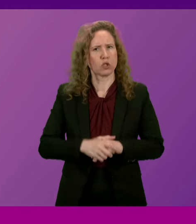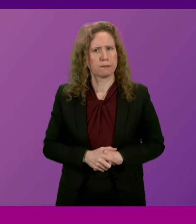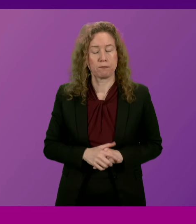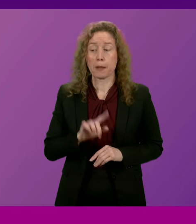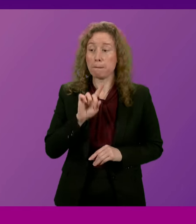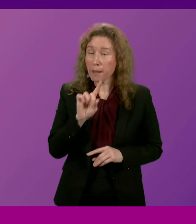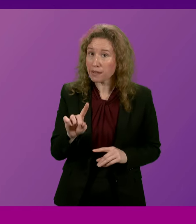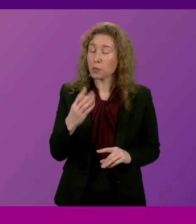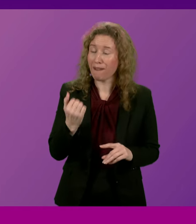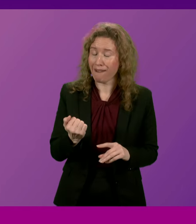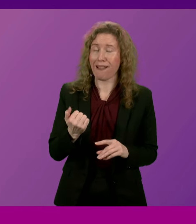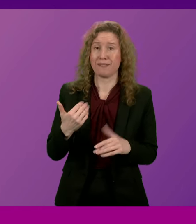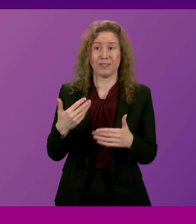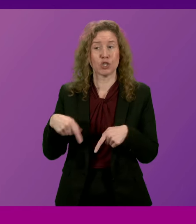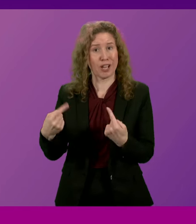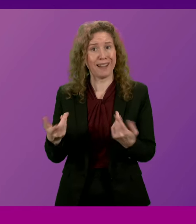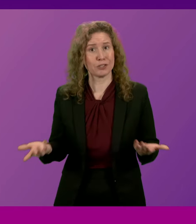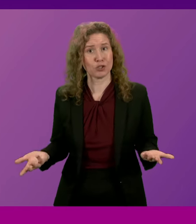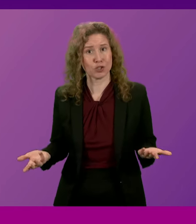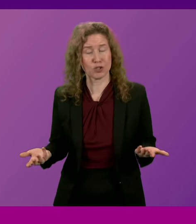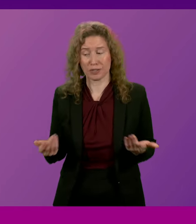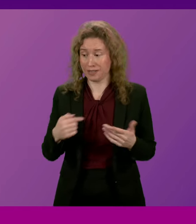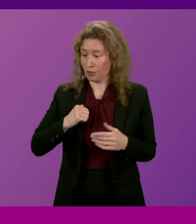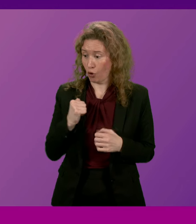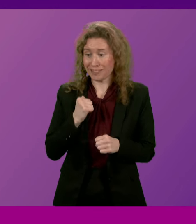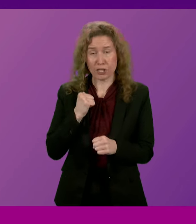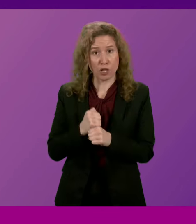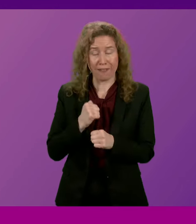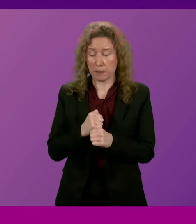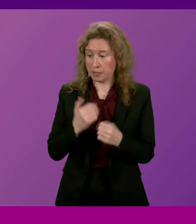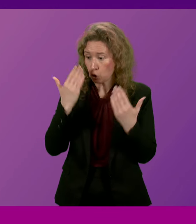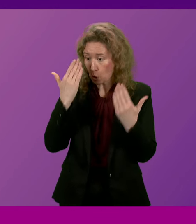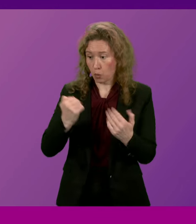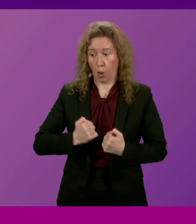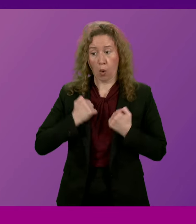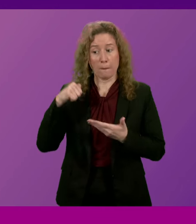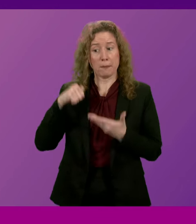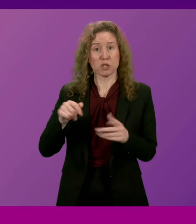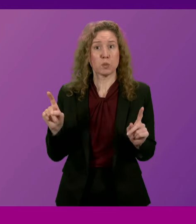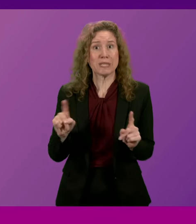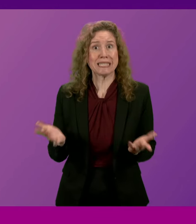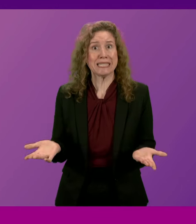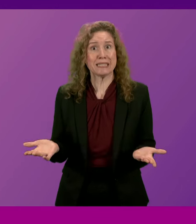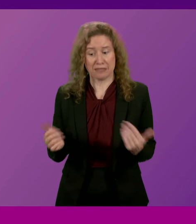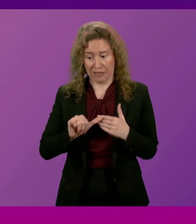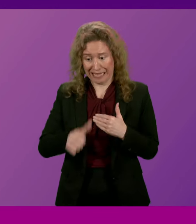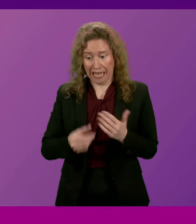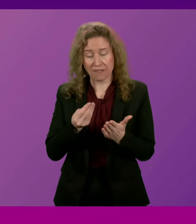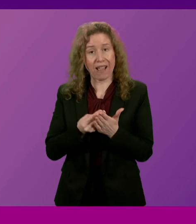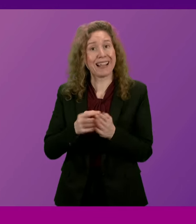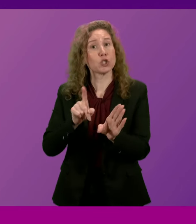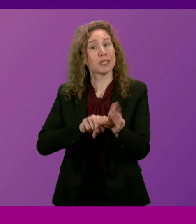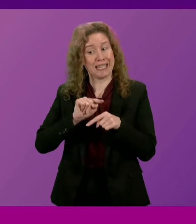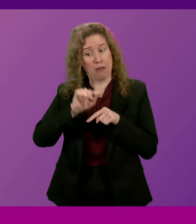operational challenge that we have, of course, is that the Scottish Government does not know what its budget is going to be for the next financial year.